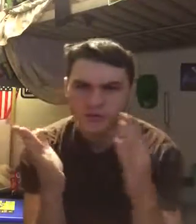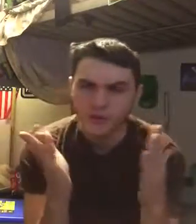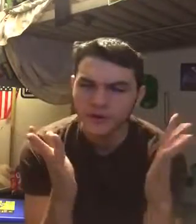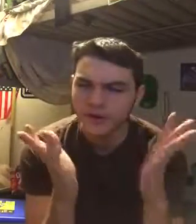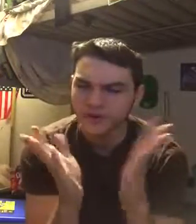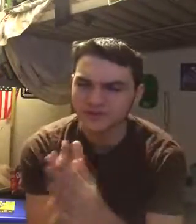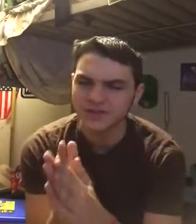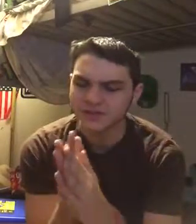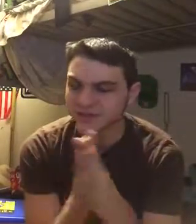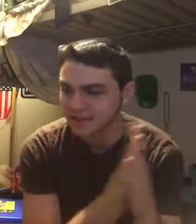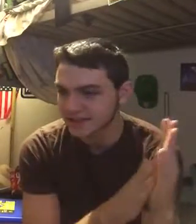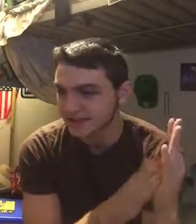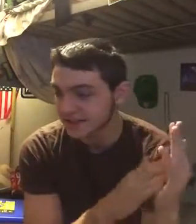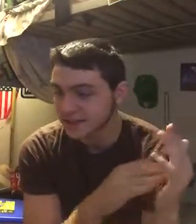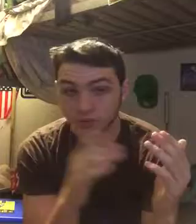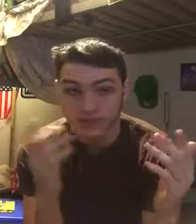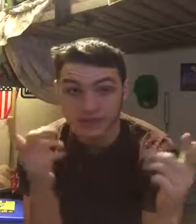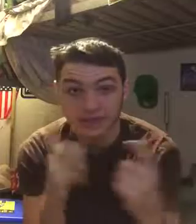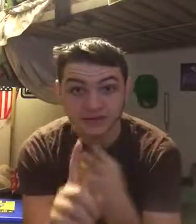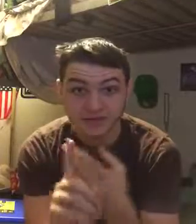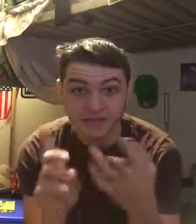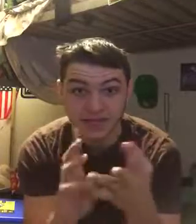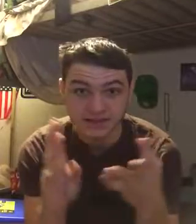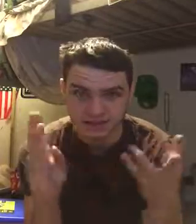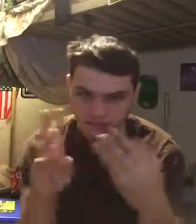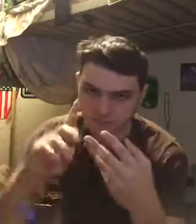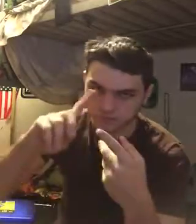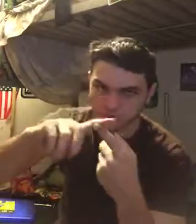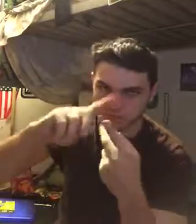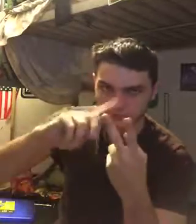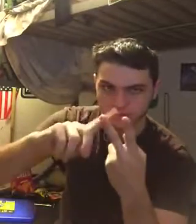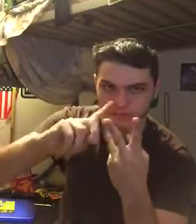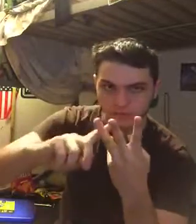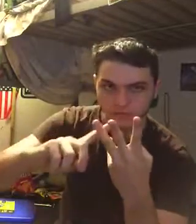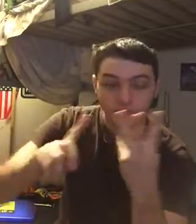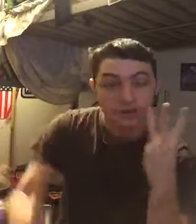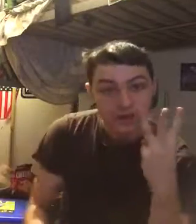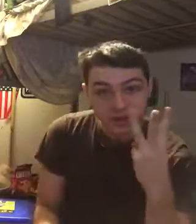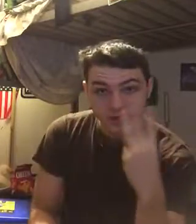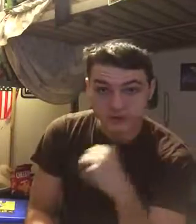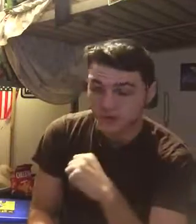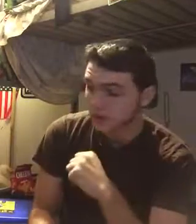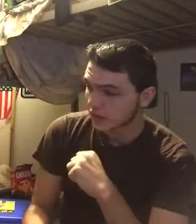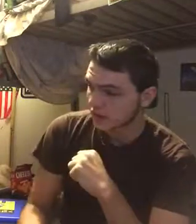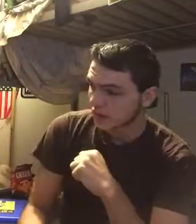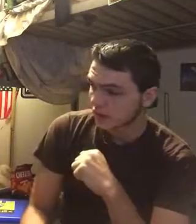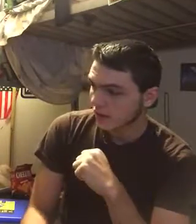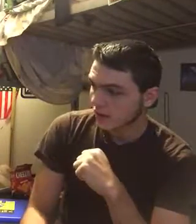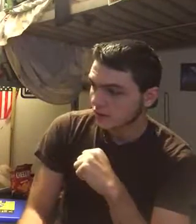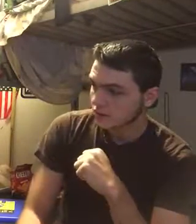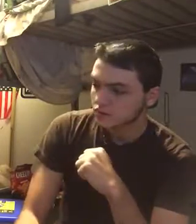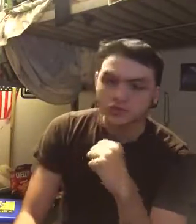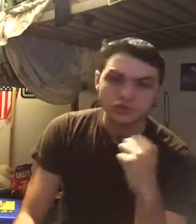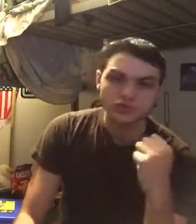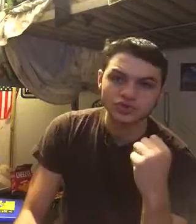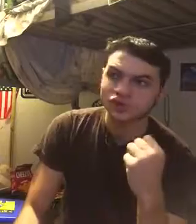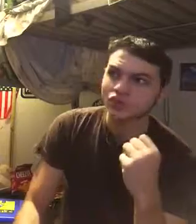For Andrew Luck to 60, well he's been injured the last three years due to